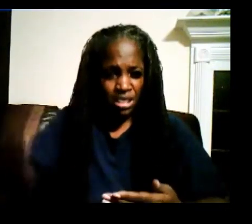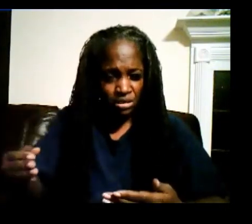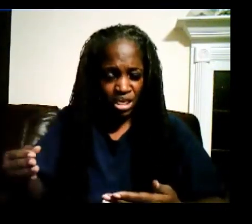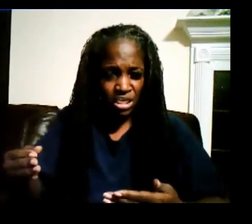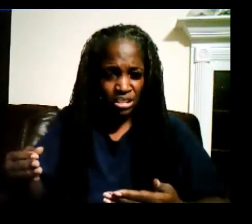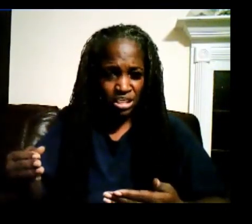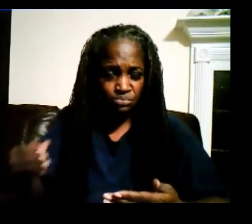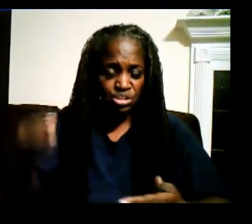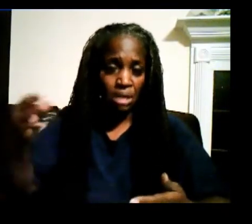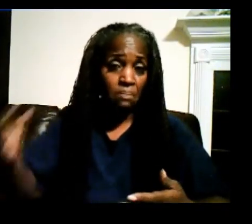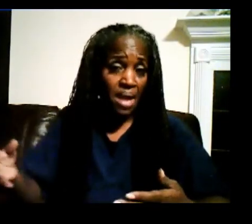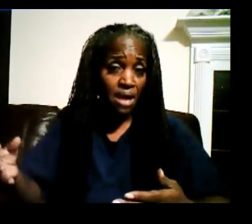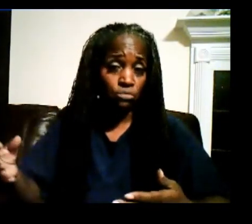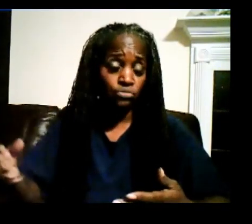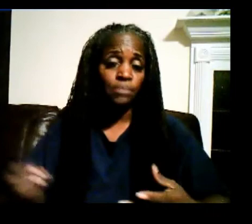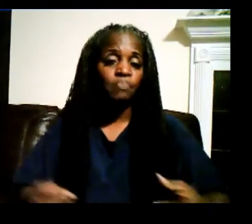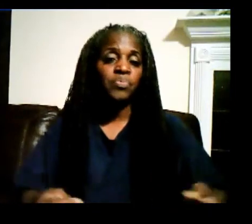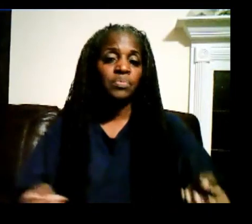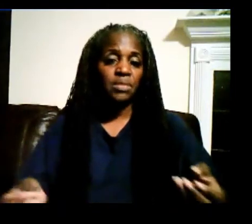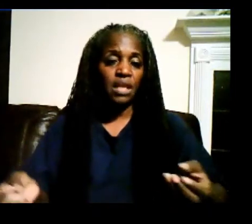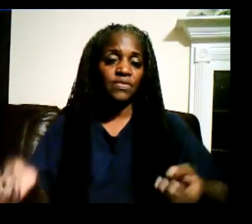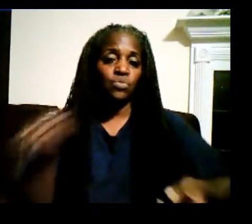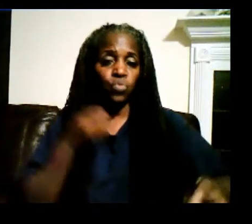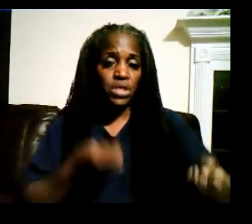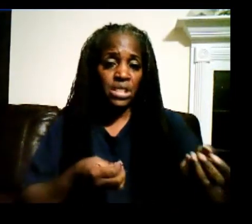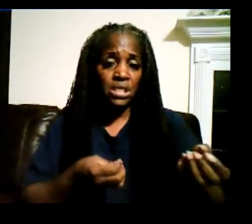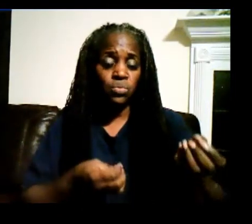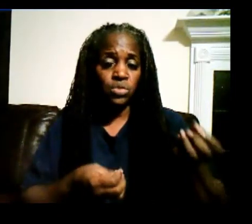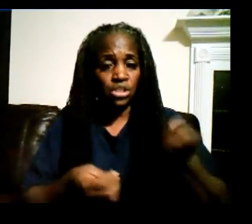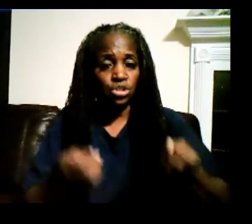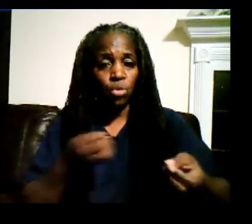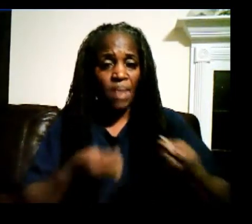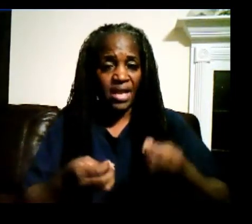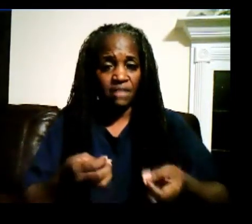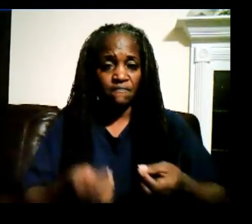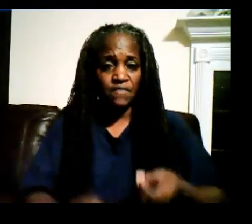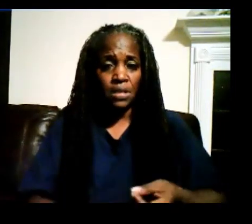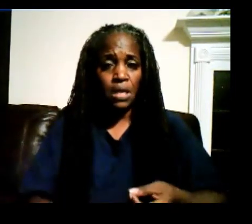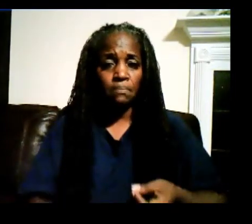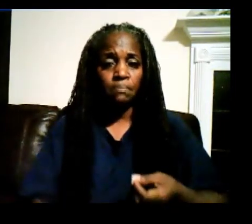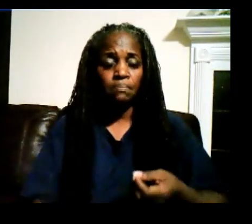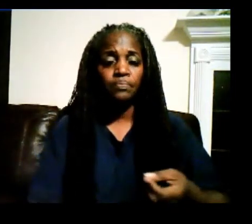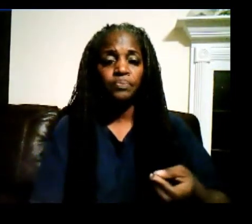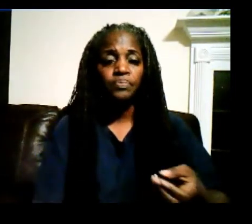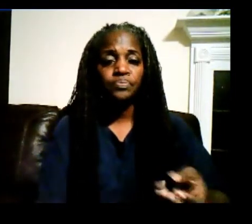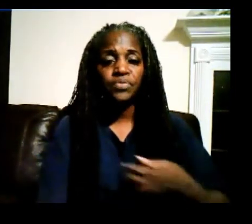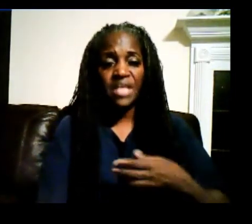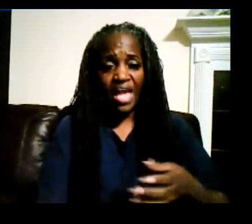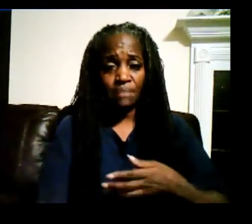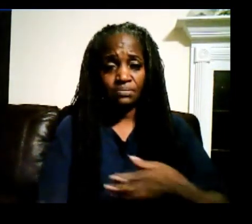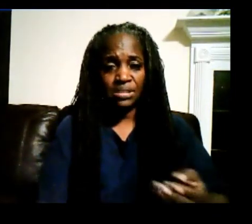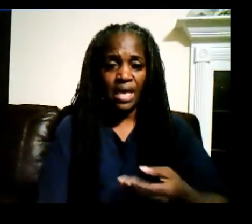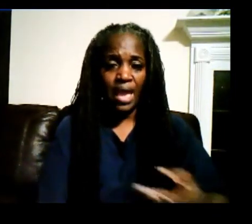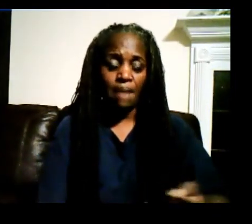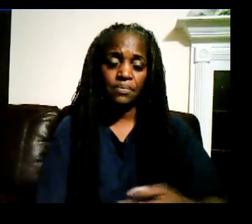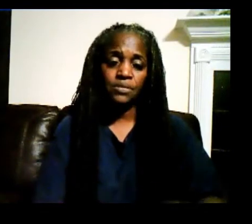take leaps and bounds. And then we tend to go back and fill up the gaps that happen.